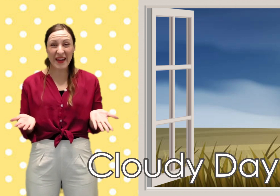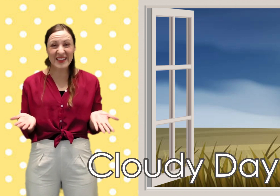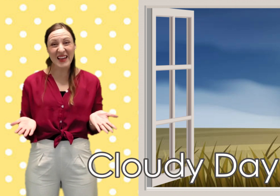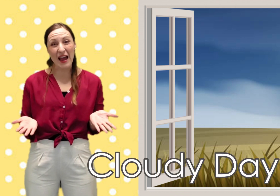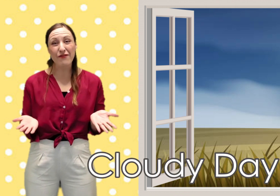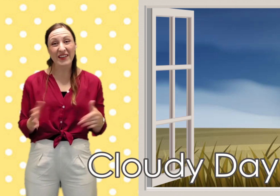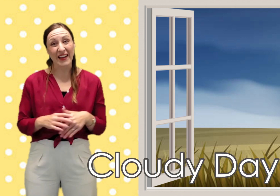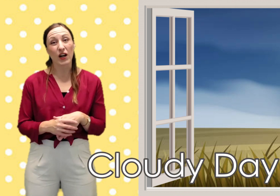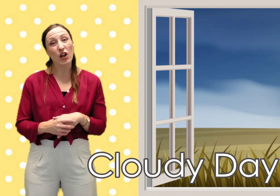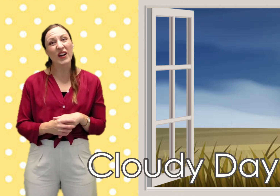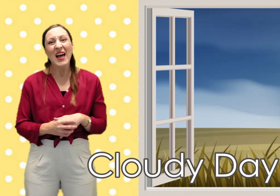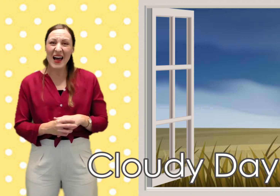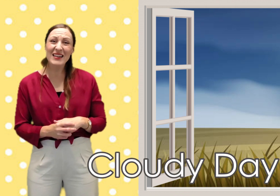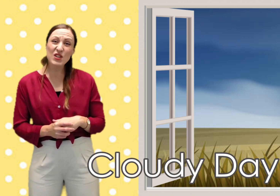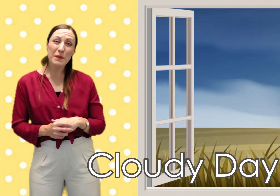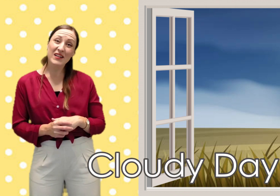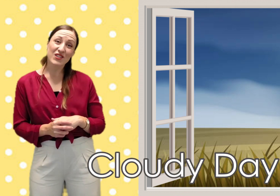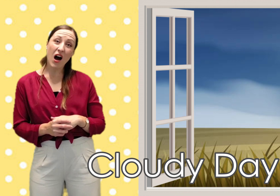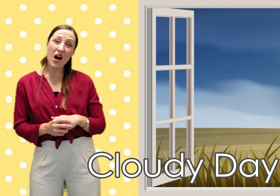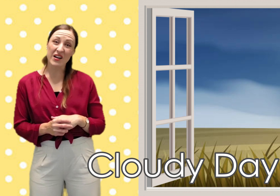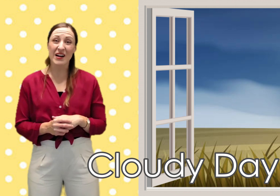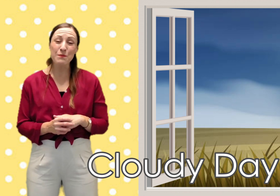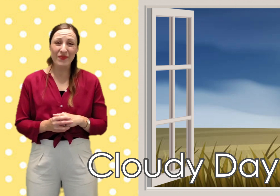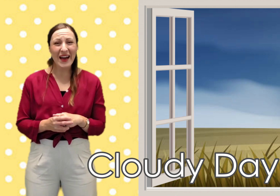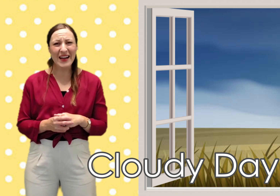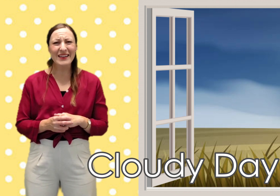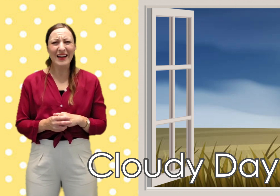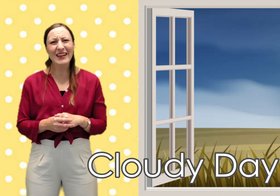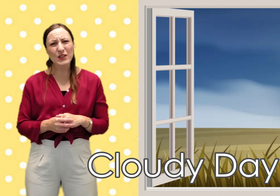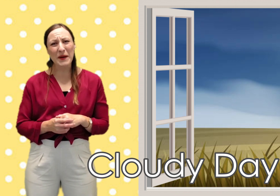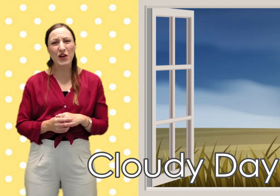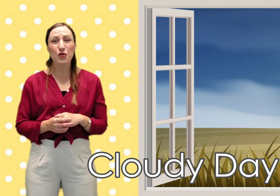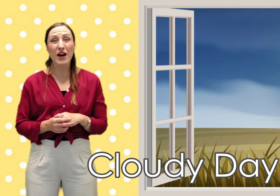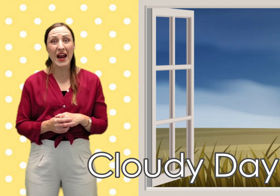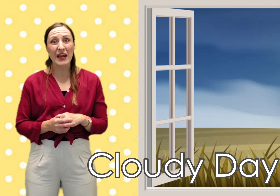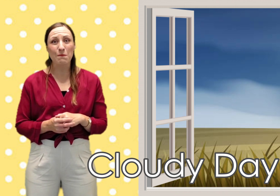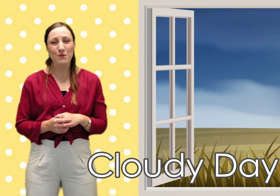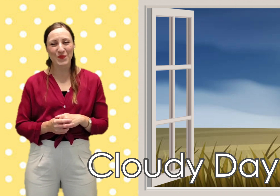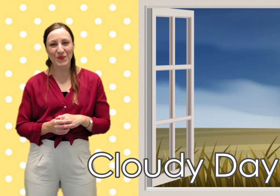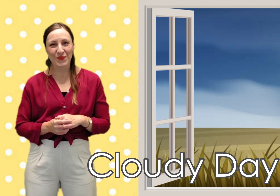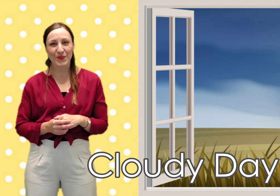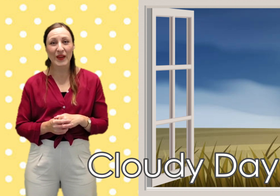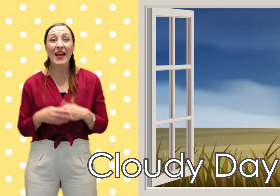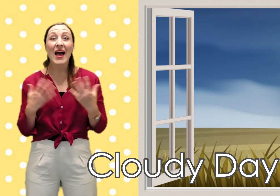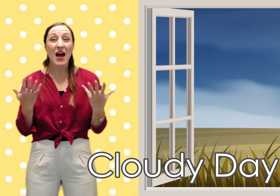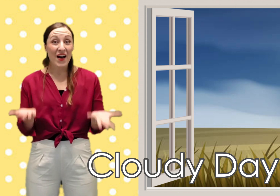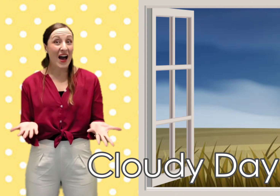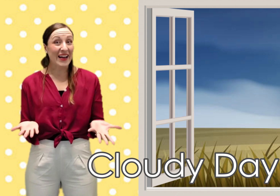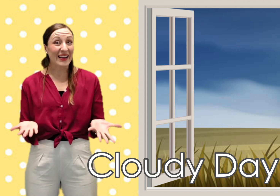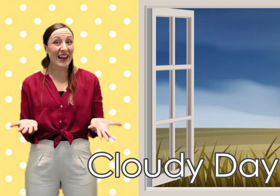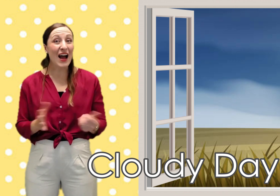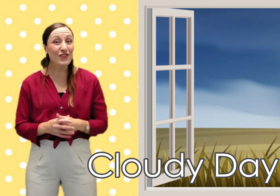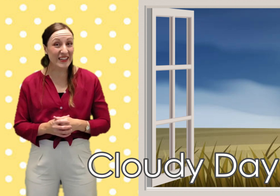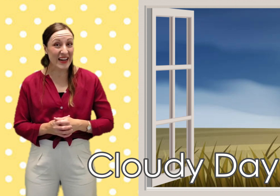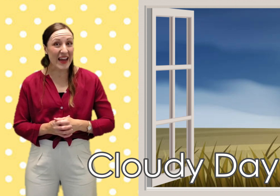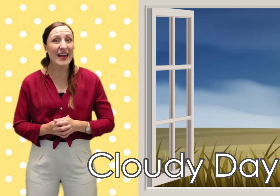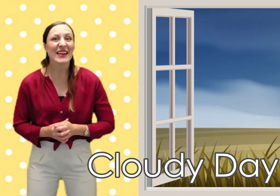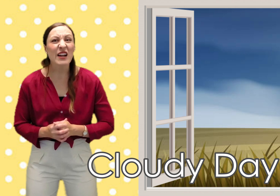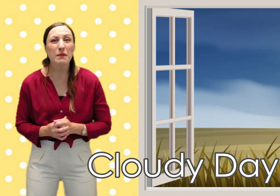makes everything look a little bit darker and a little bit gray a cloudy day can